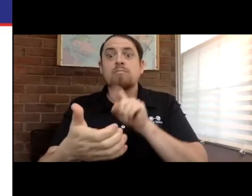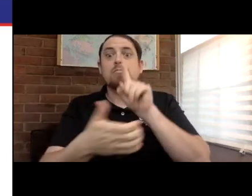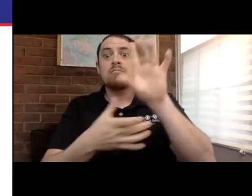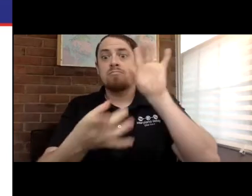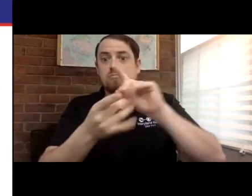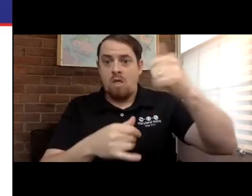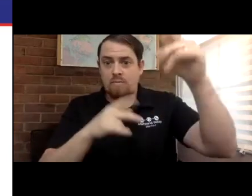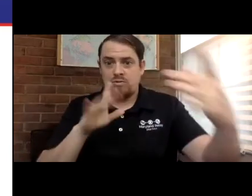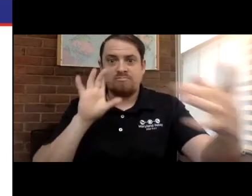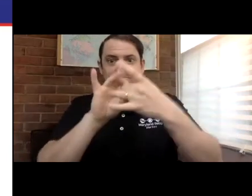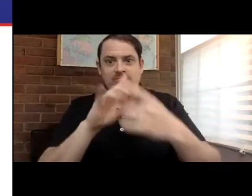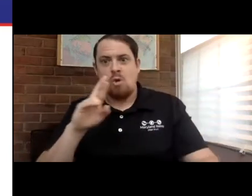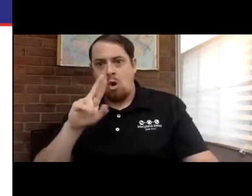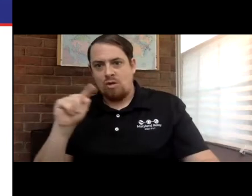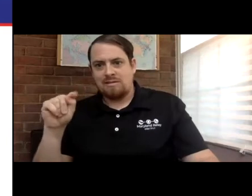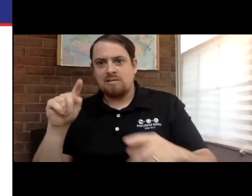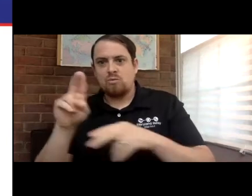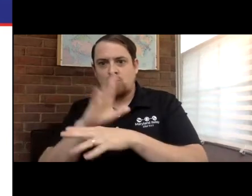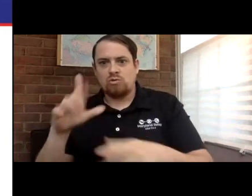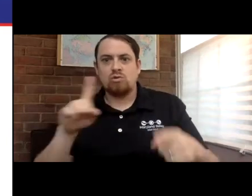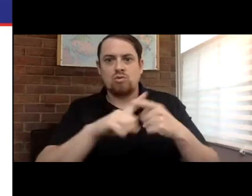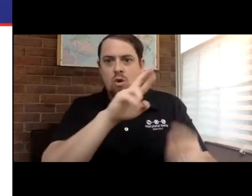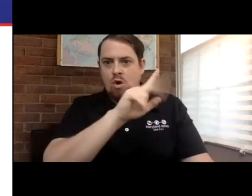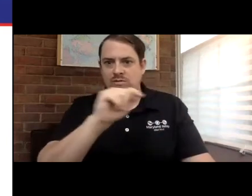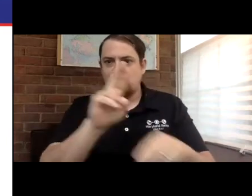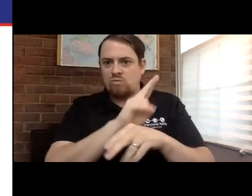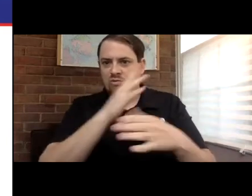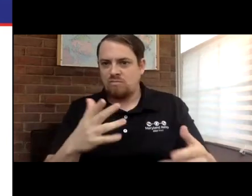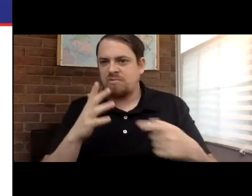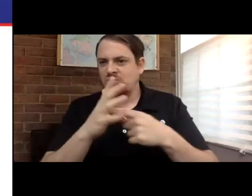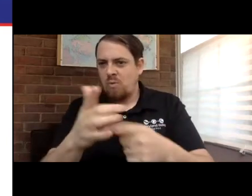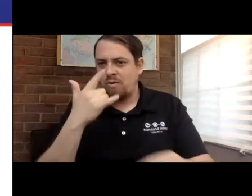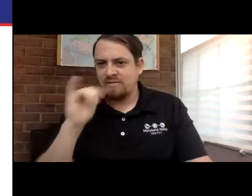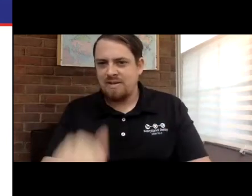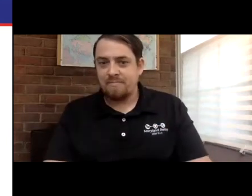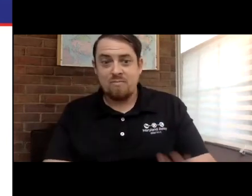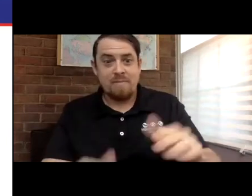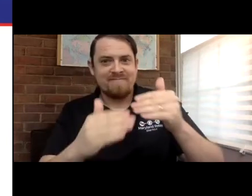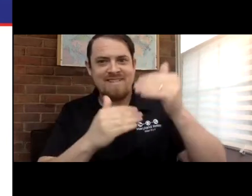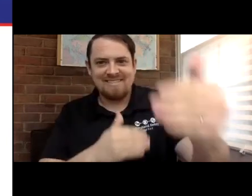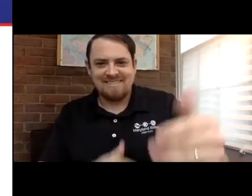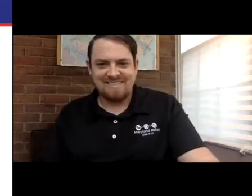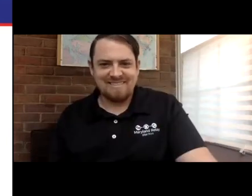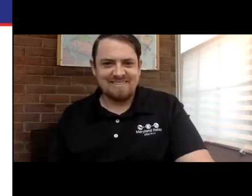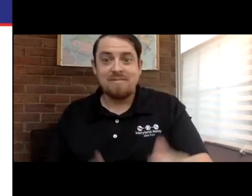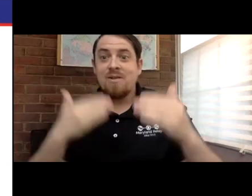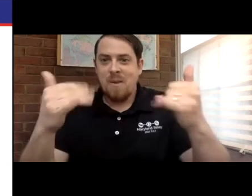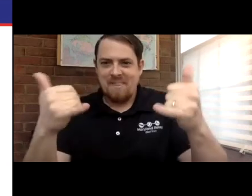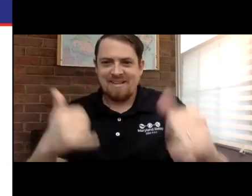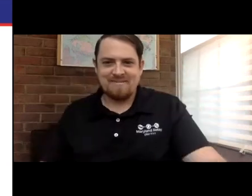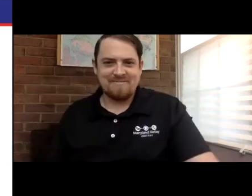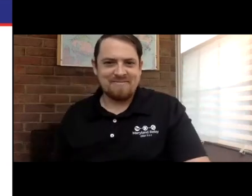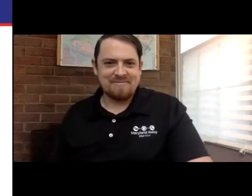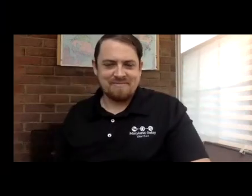of what it looks like. So, this is showing two phones connected via RTT. So, this is RTT to RTT end to end.